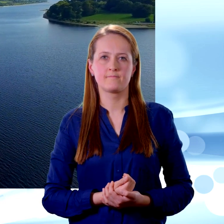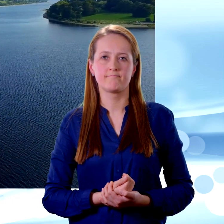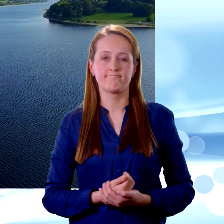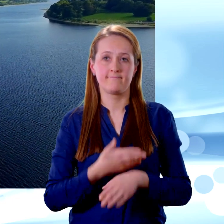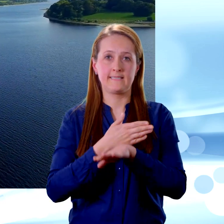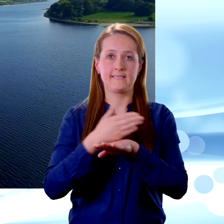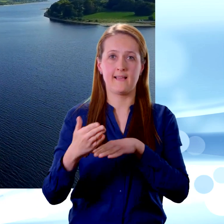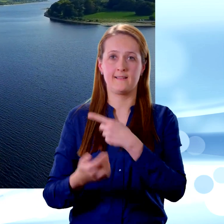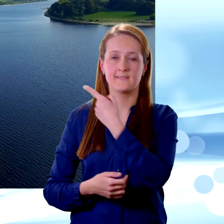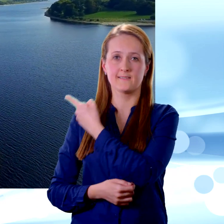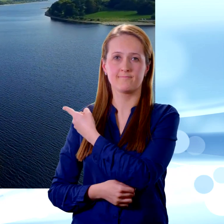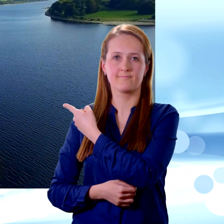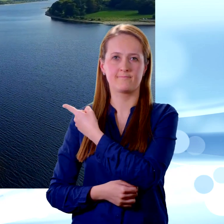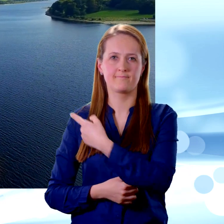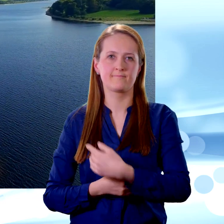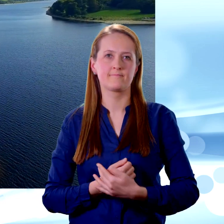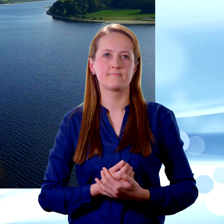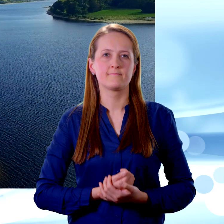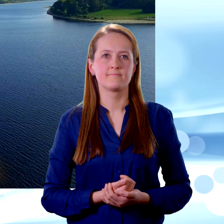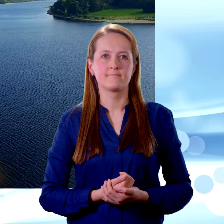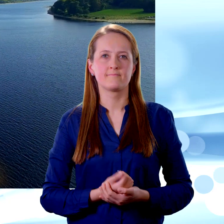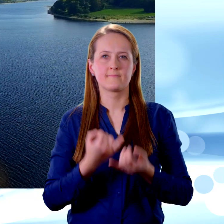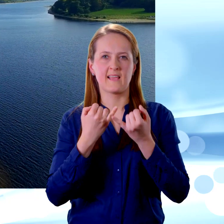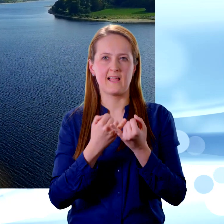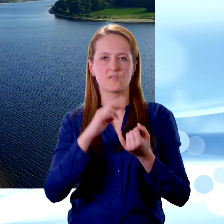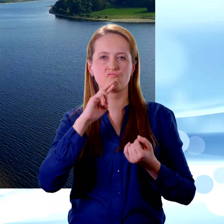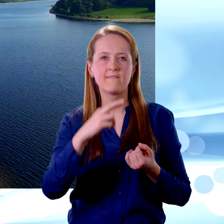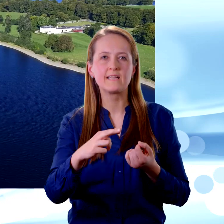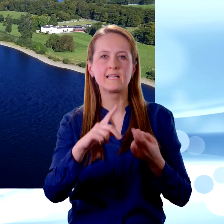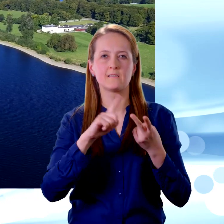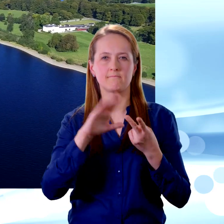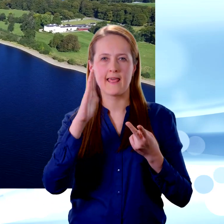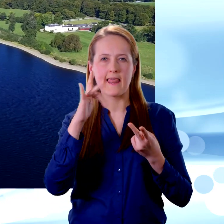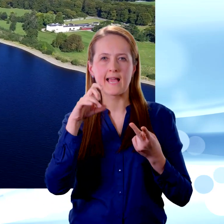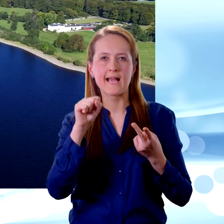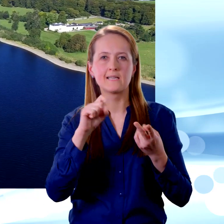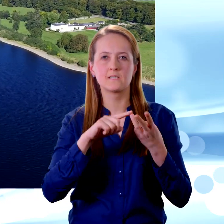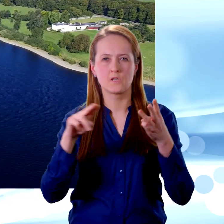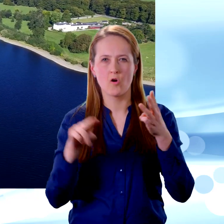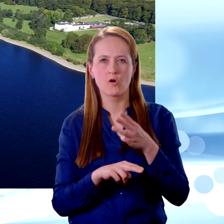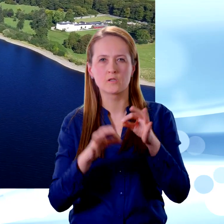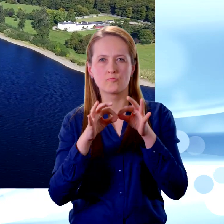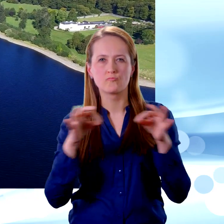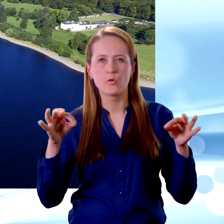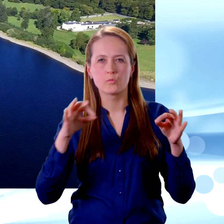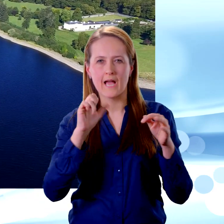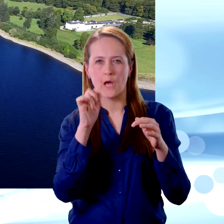It all starts here. Our water comes from sources like rivers, lakes, underground